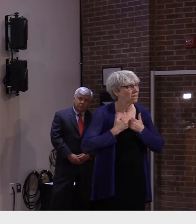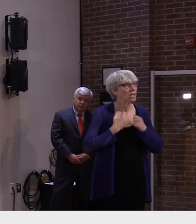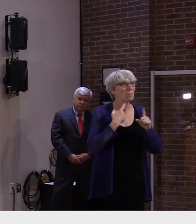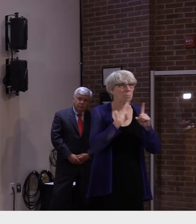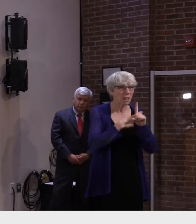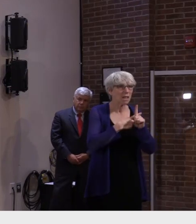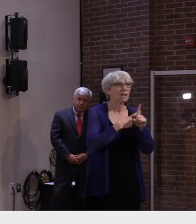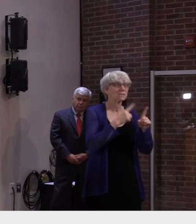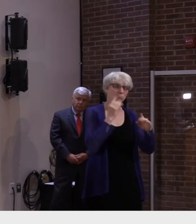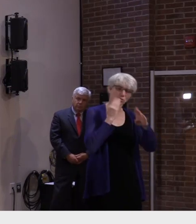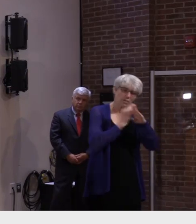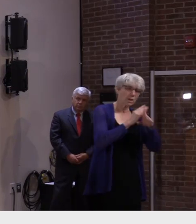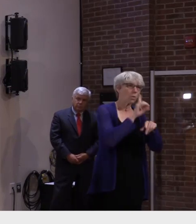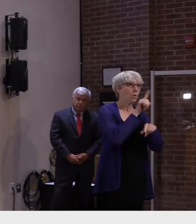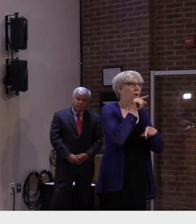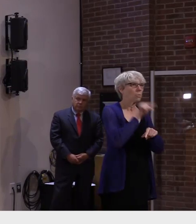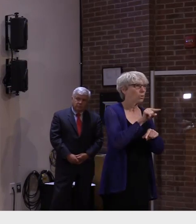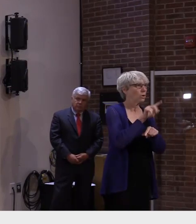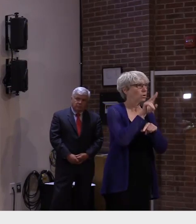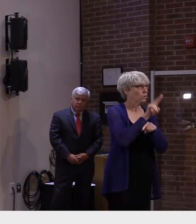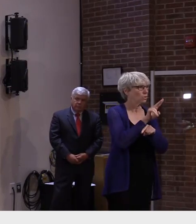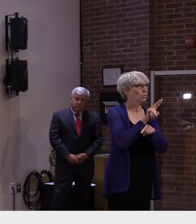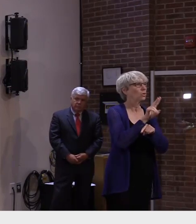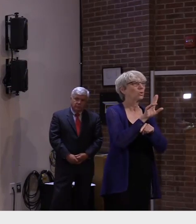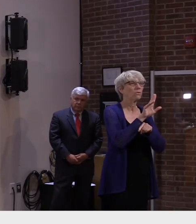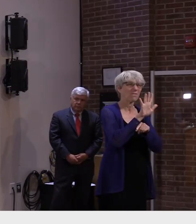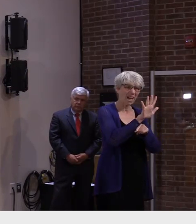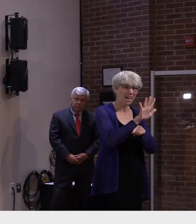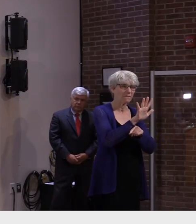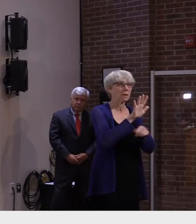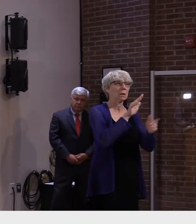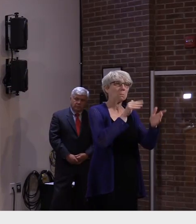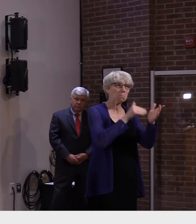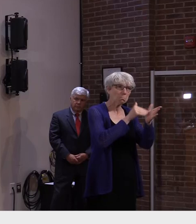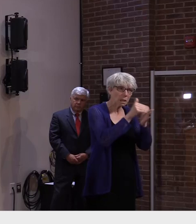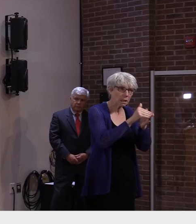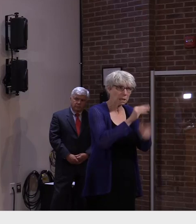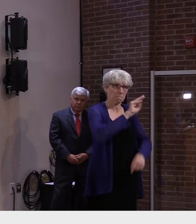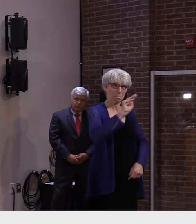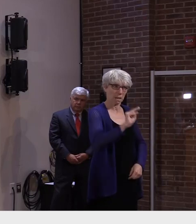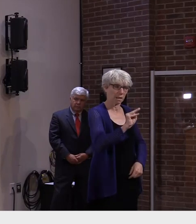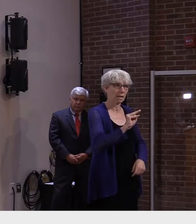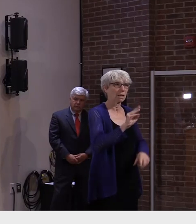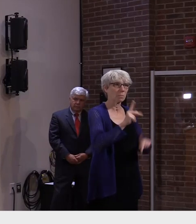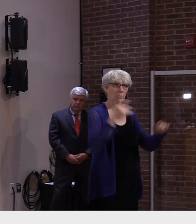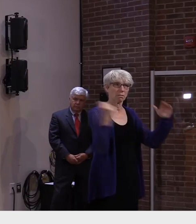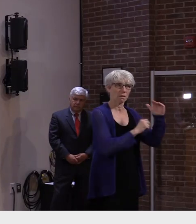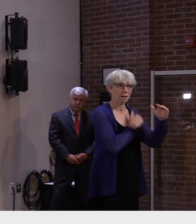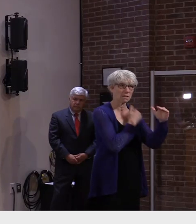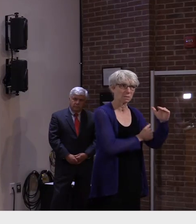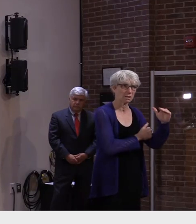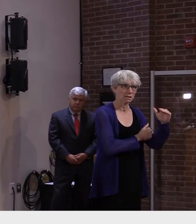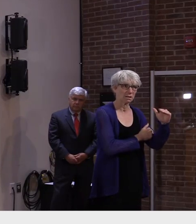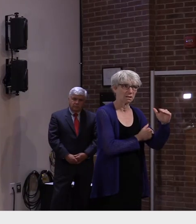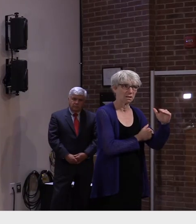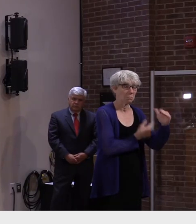hospitalizations even if those numbers are on the high end that's pretty amazing to consider